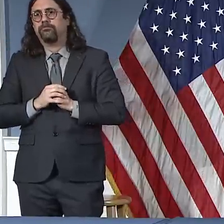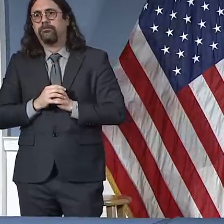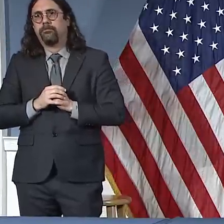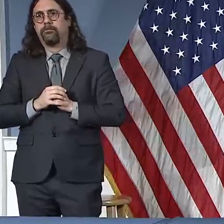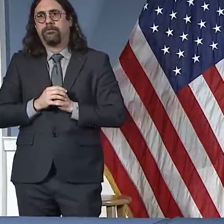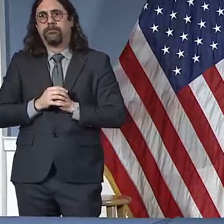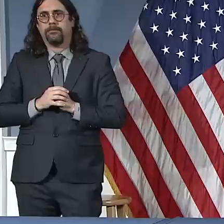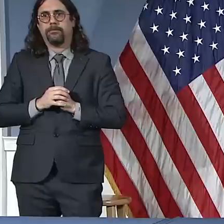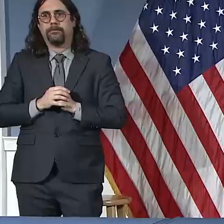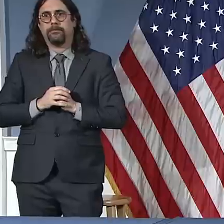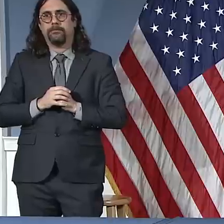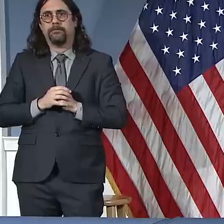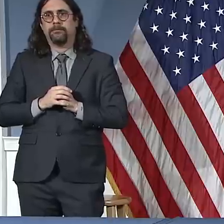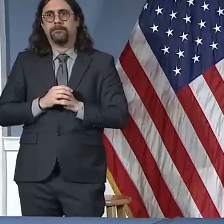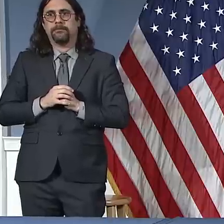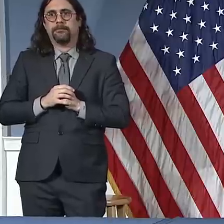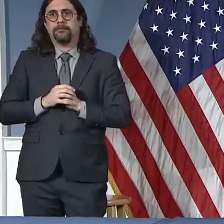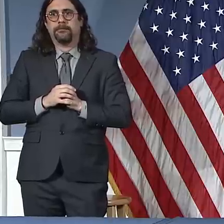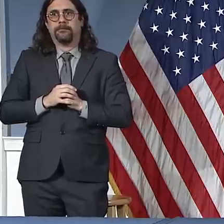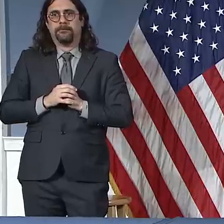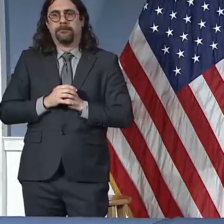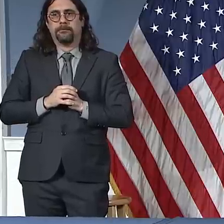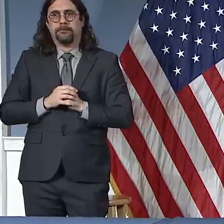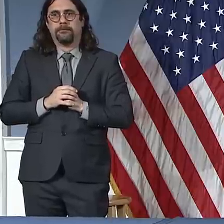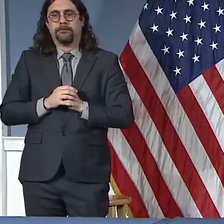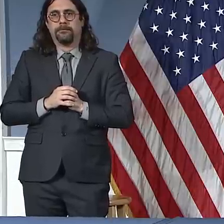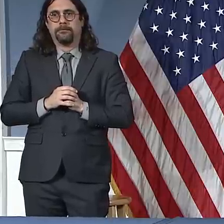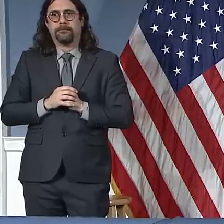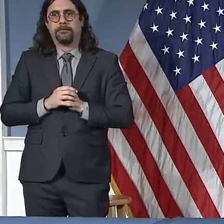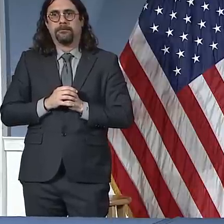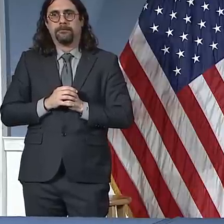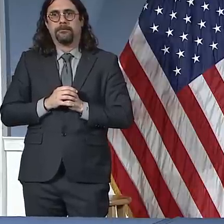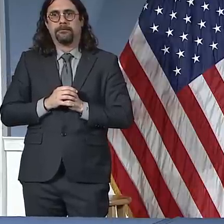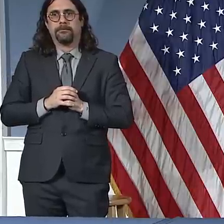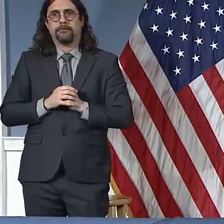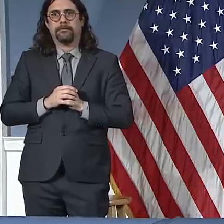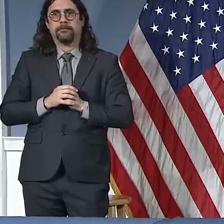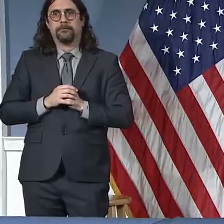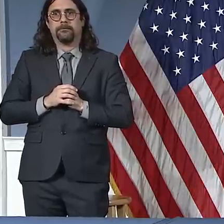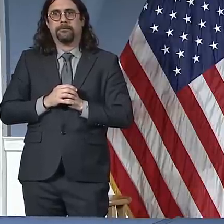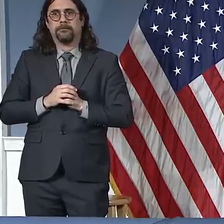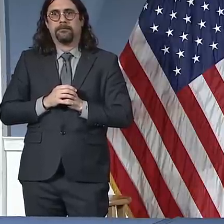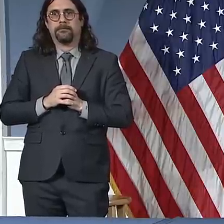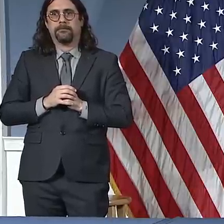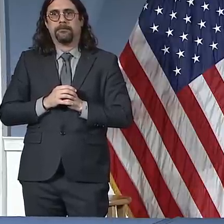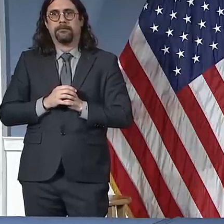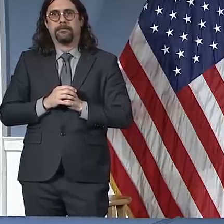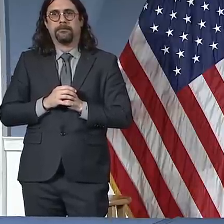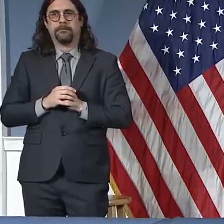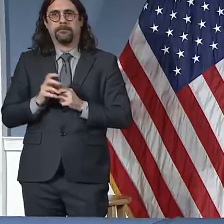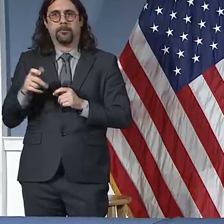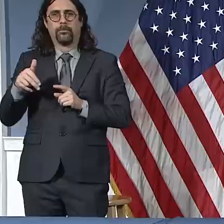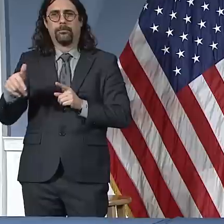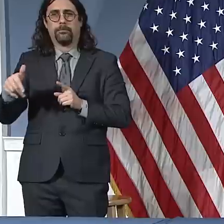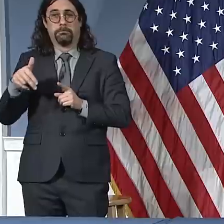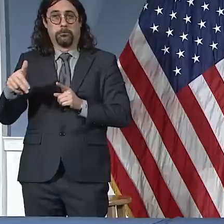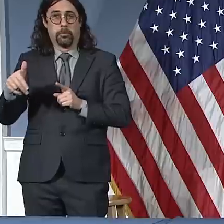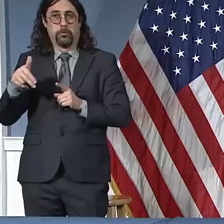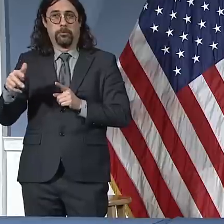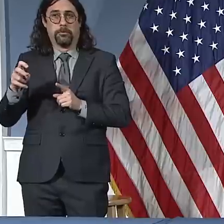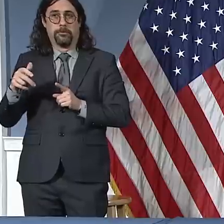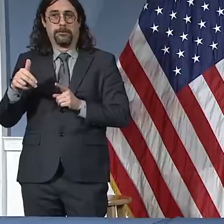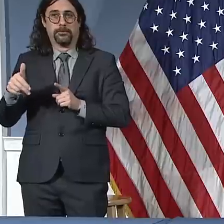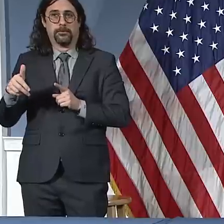that there are spaces for folks to get their exercise, to get fresh air. However, we also are quite